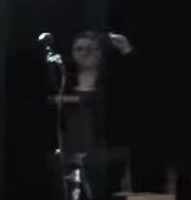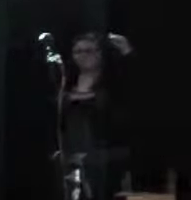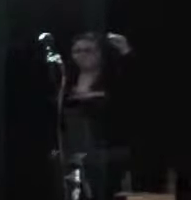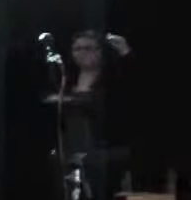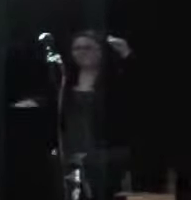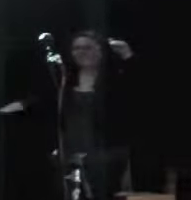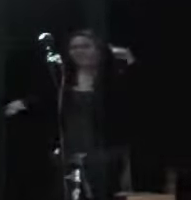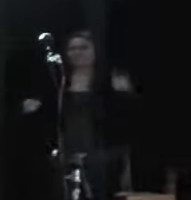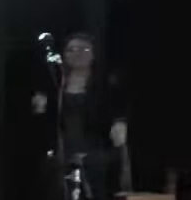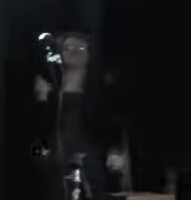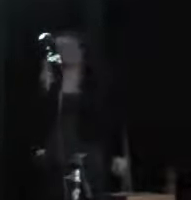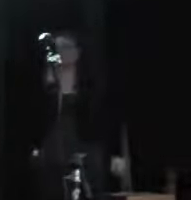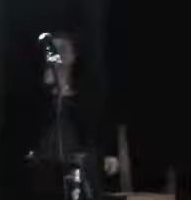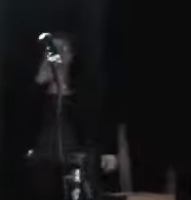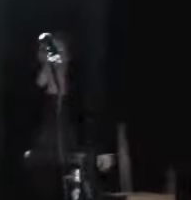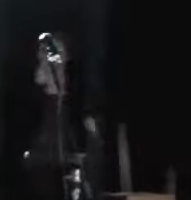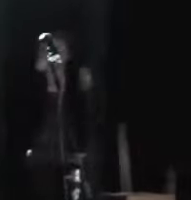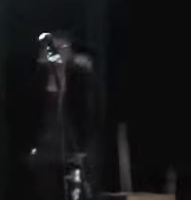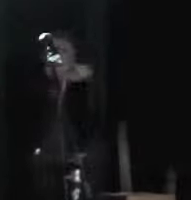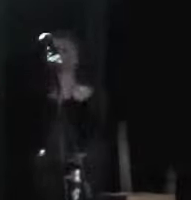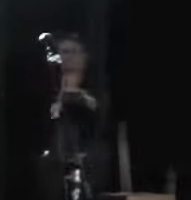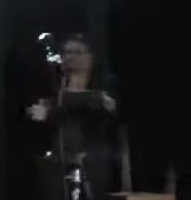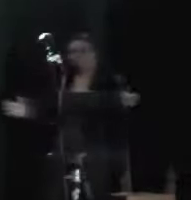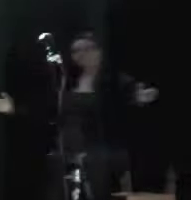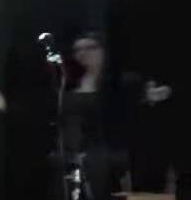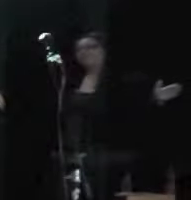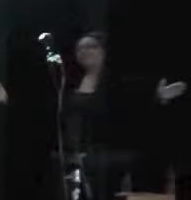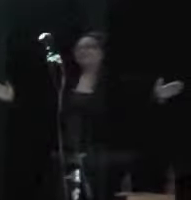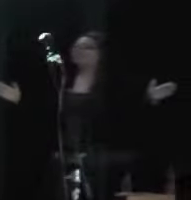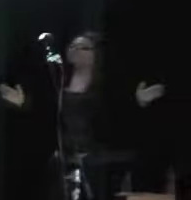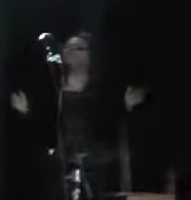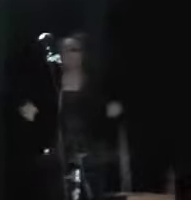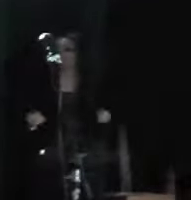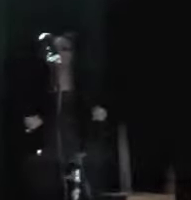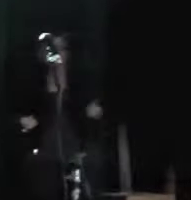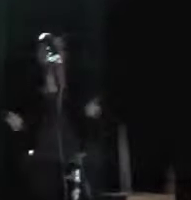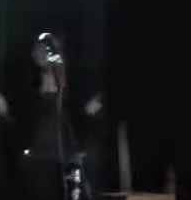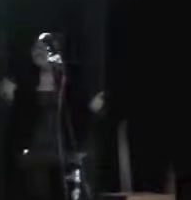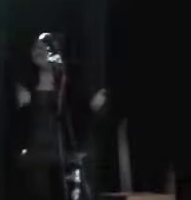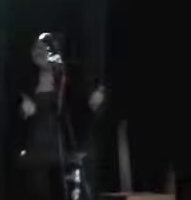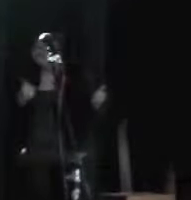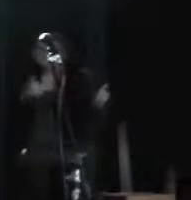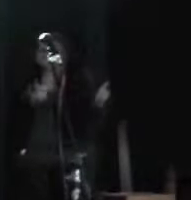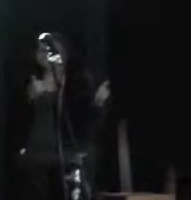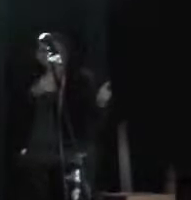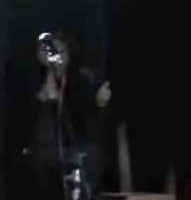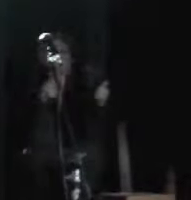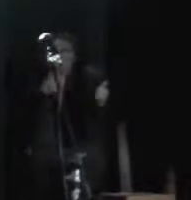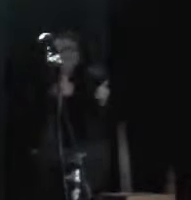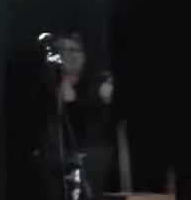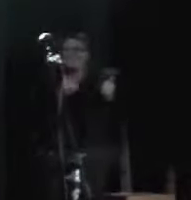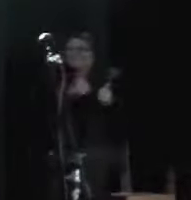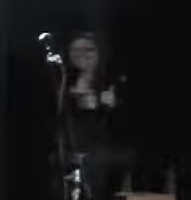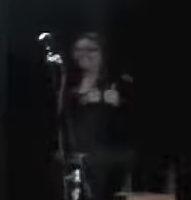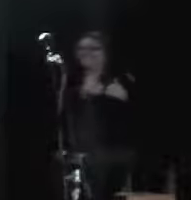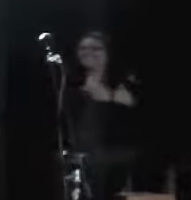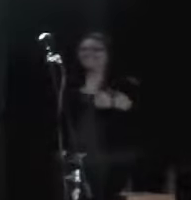enough, ain't no river wild enough To keep me from getting to you baby